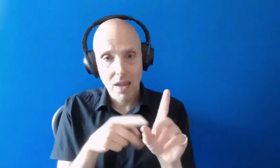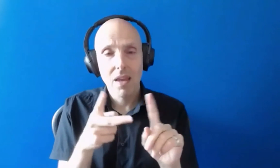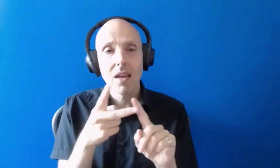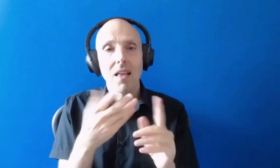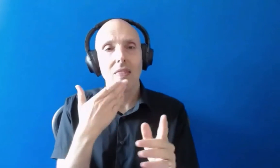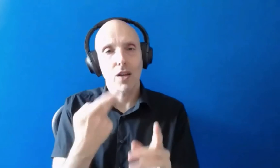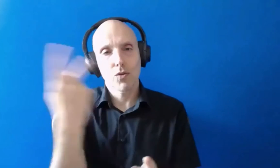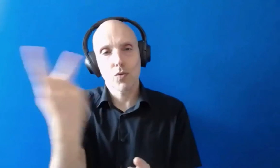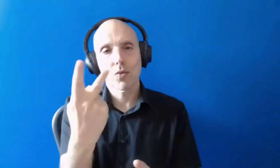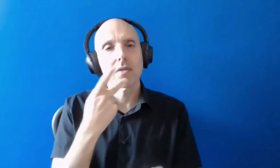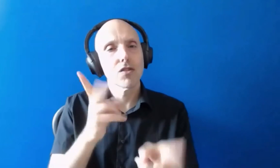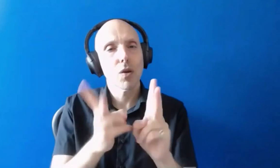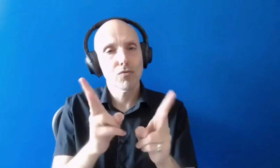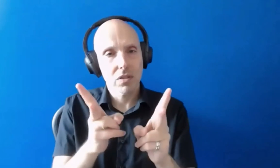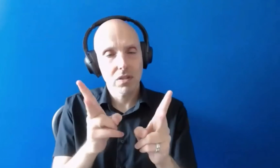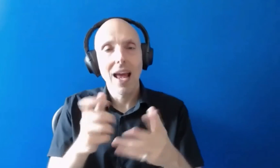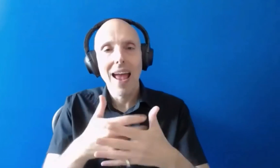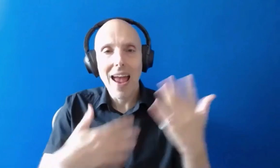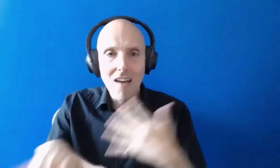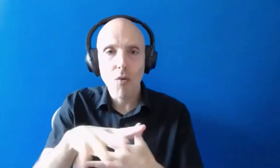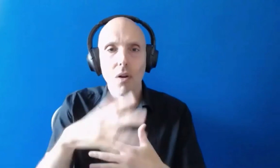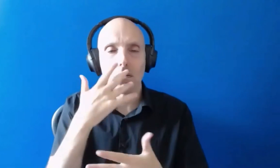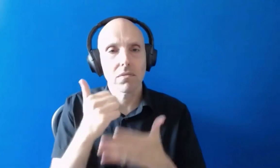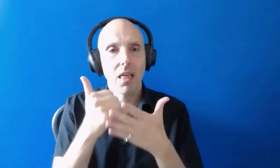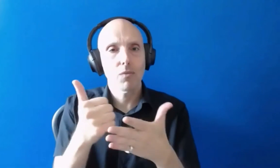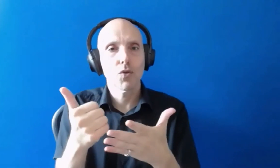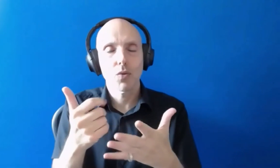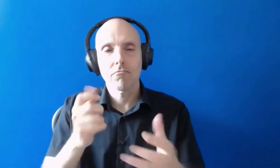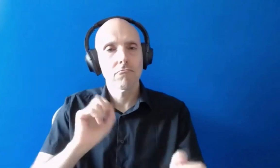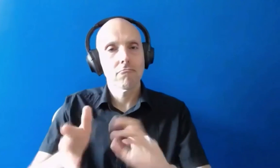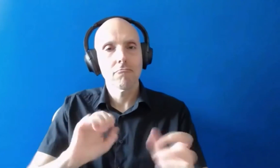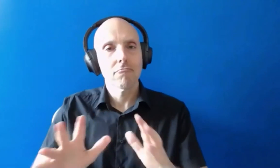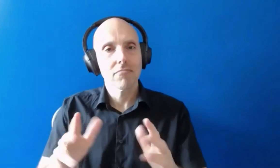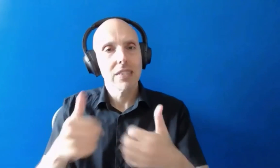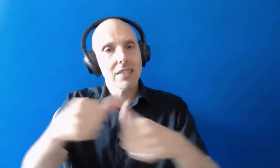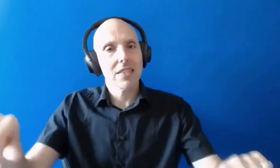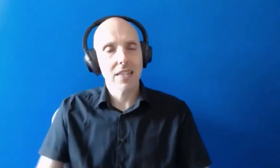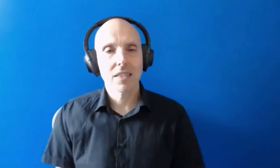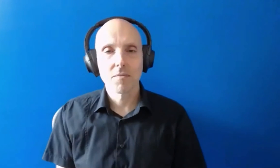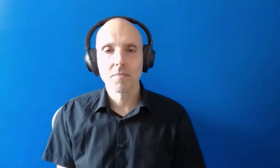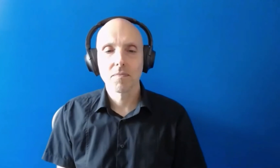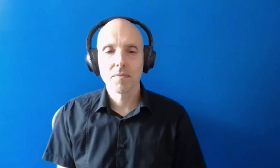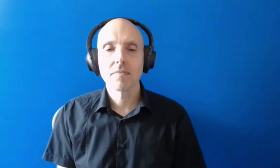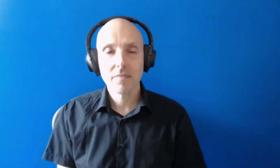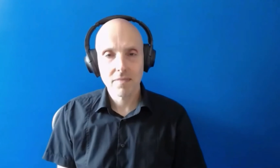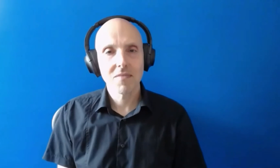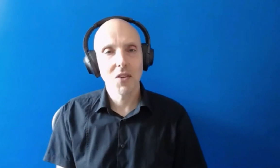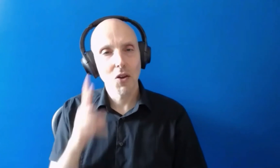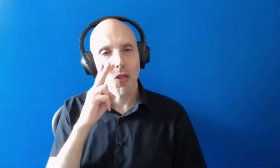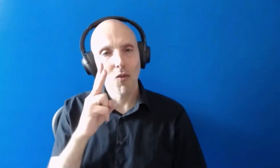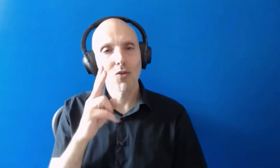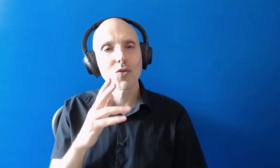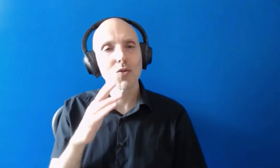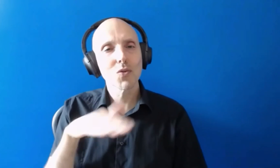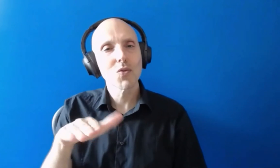interpreters and everybody else that's helped to make this session a success um and i look forward to speaking to you